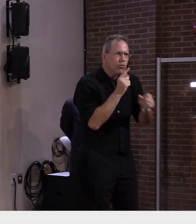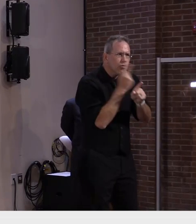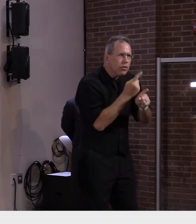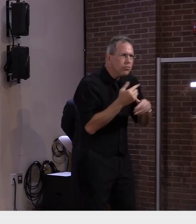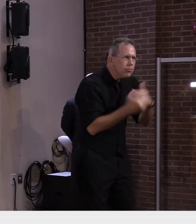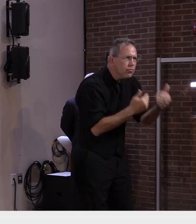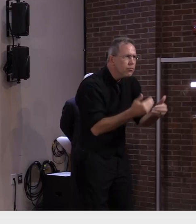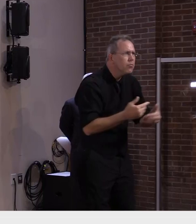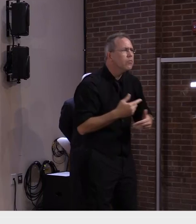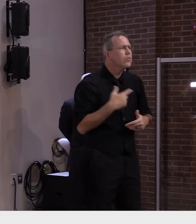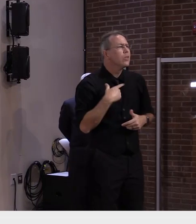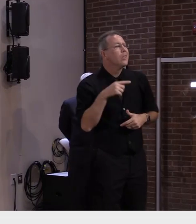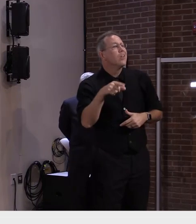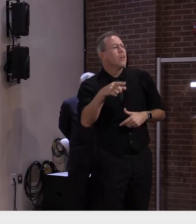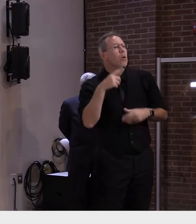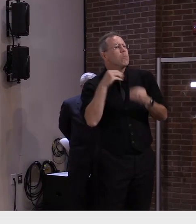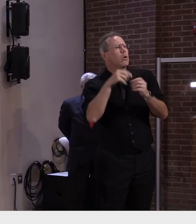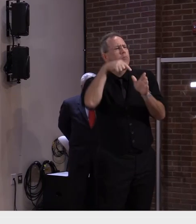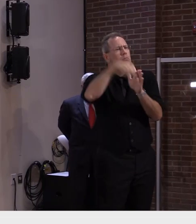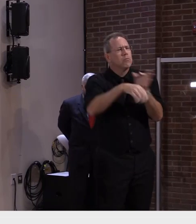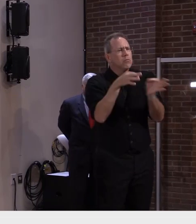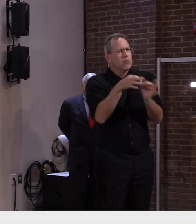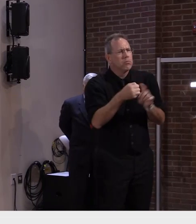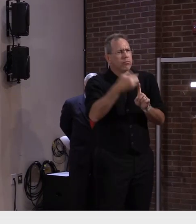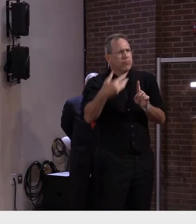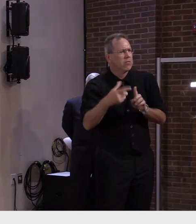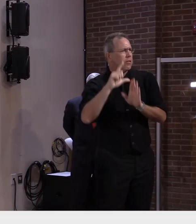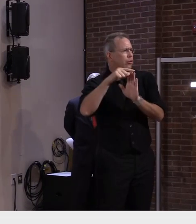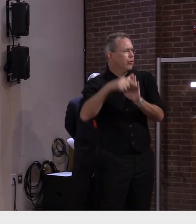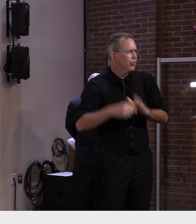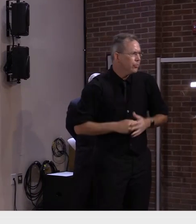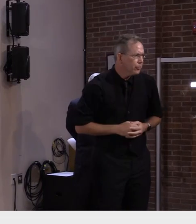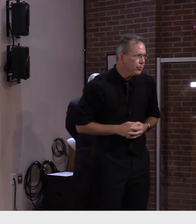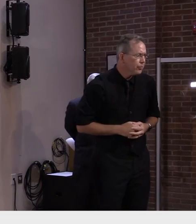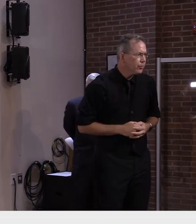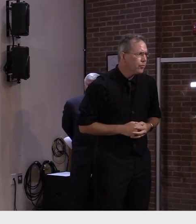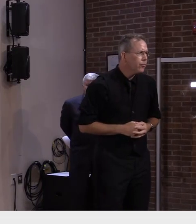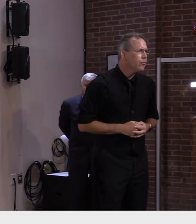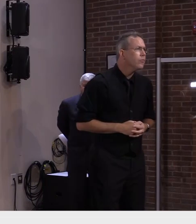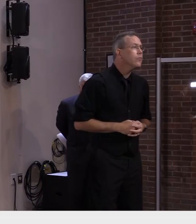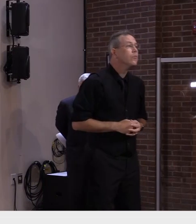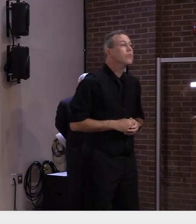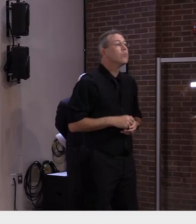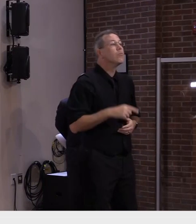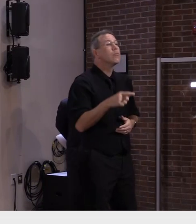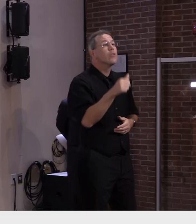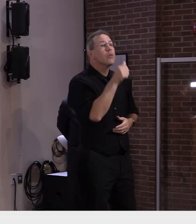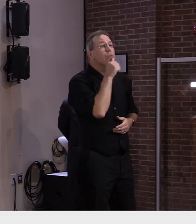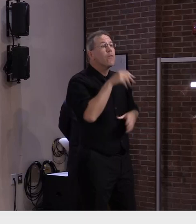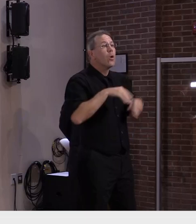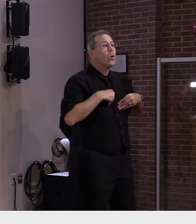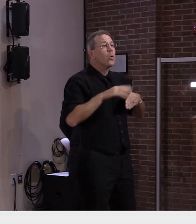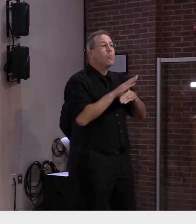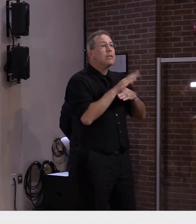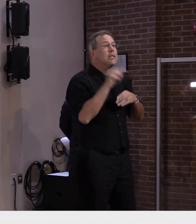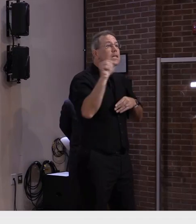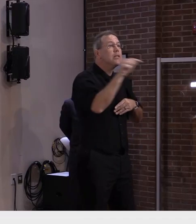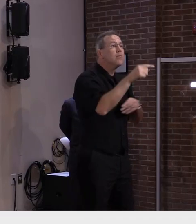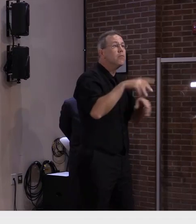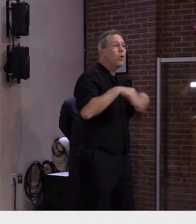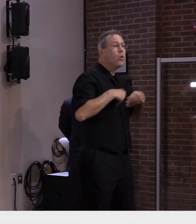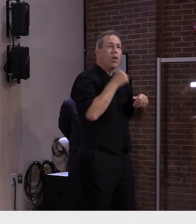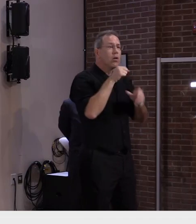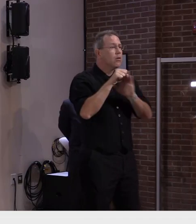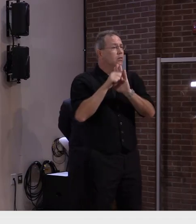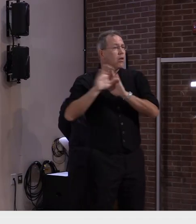and to other private employers out there as we see Delta finding its way to more unvaccinated